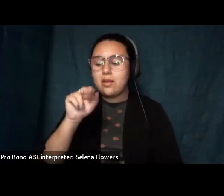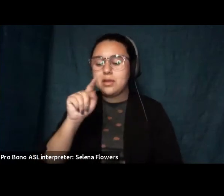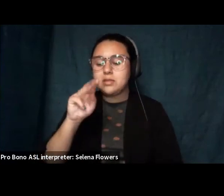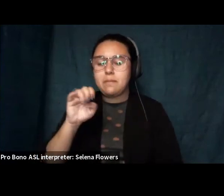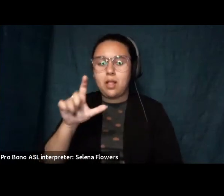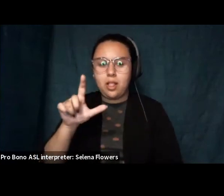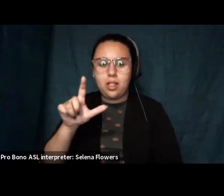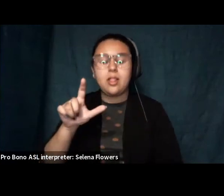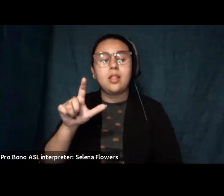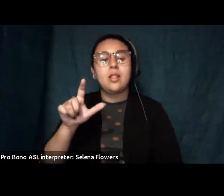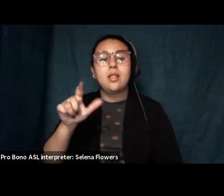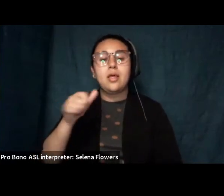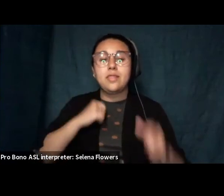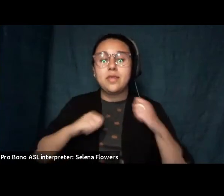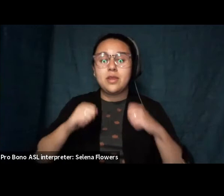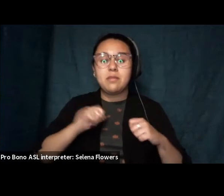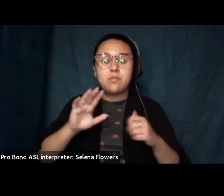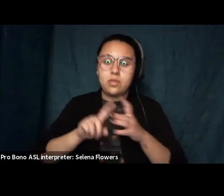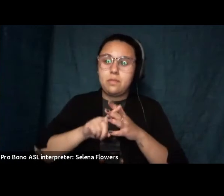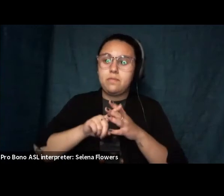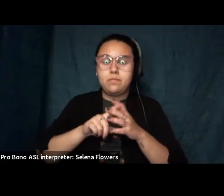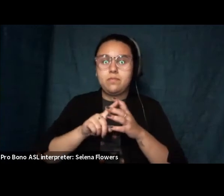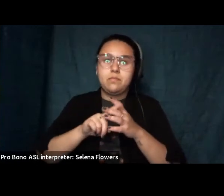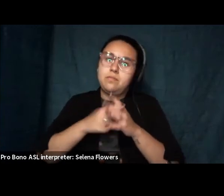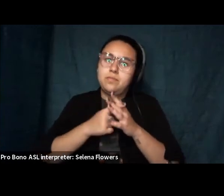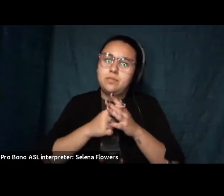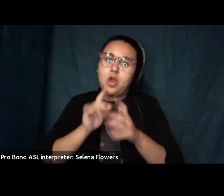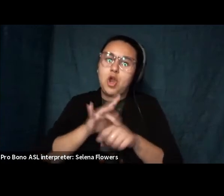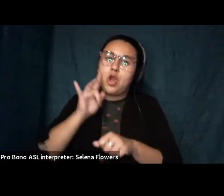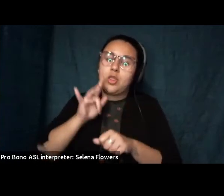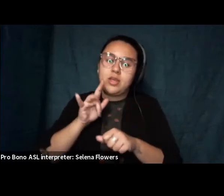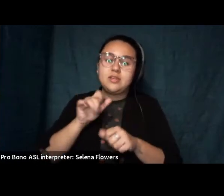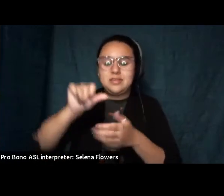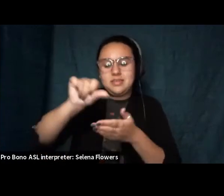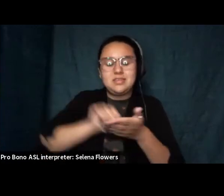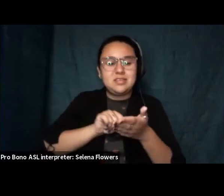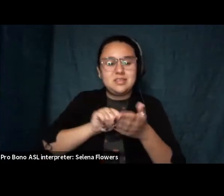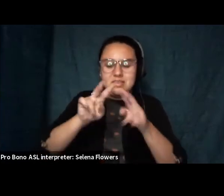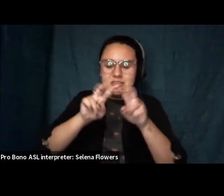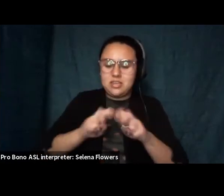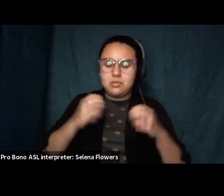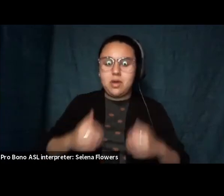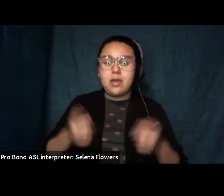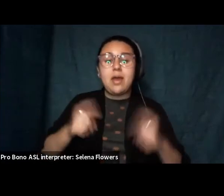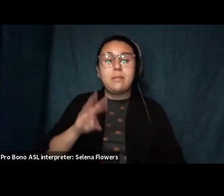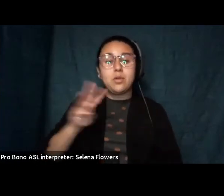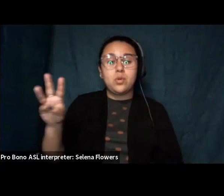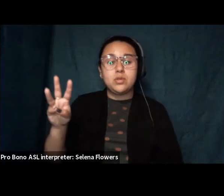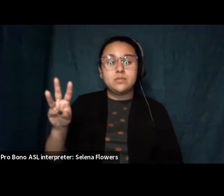earliest dissections of human bodies that happened in the west dear maker